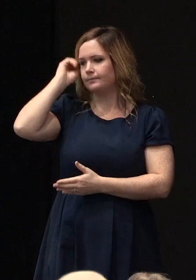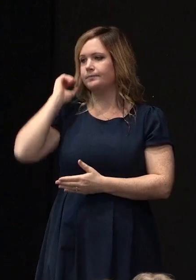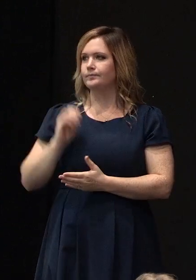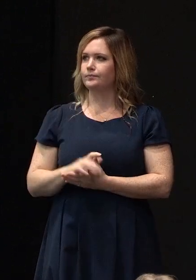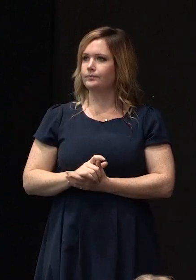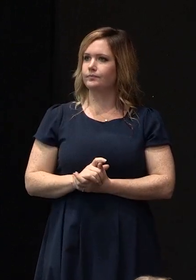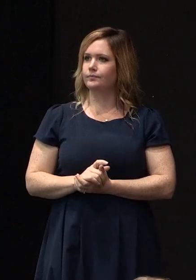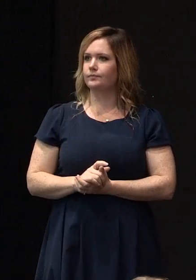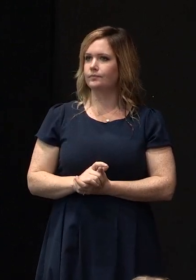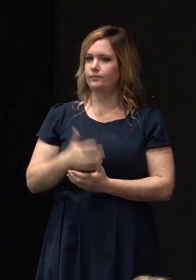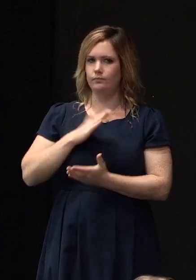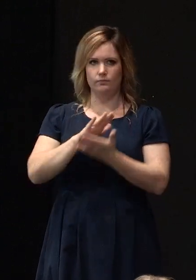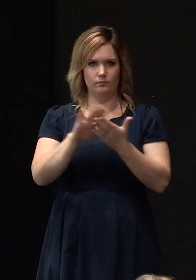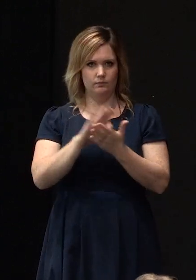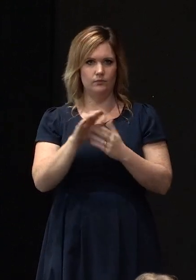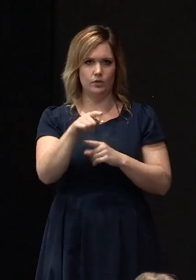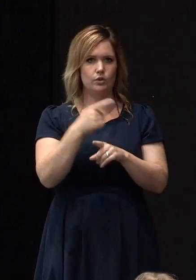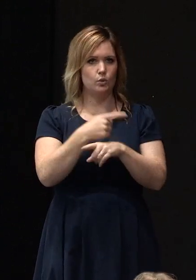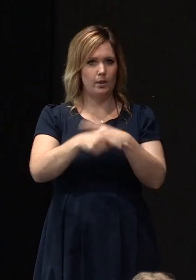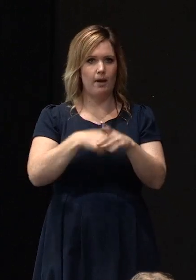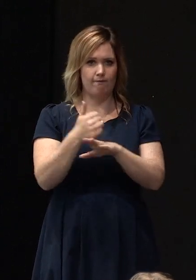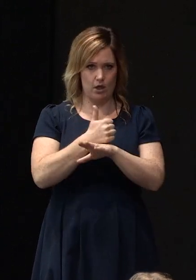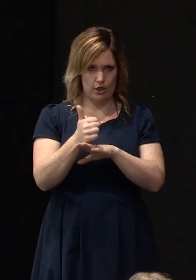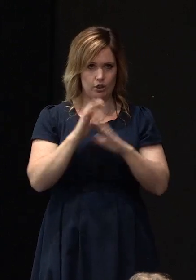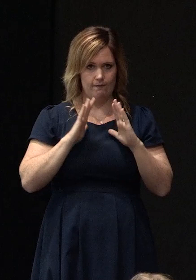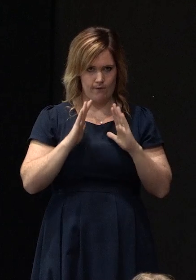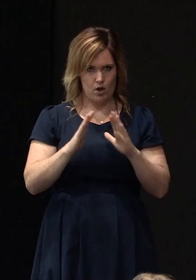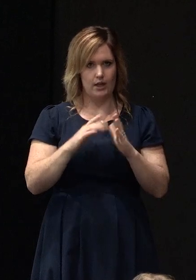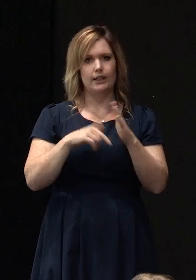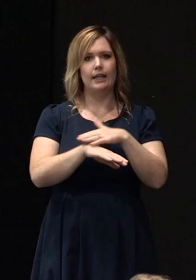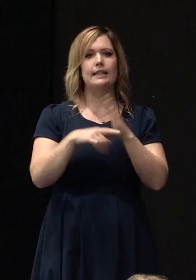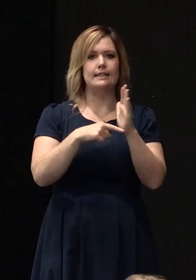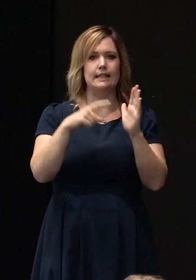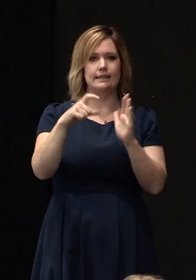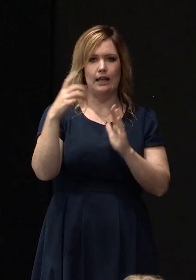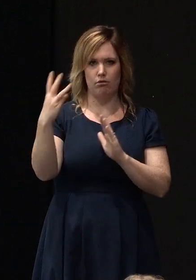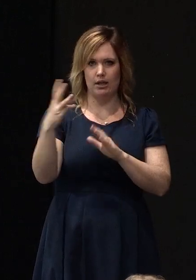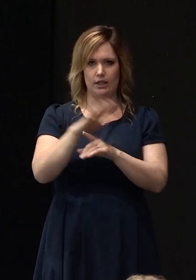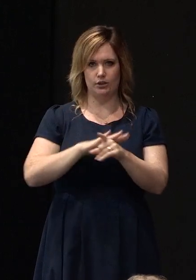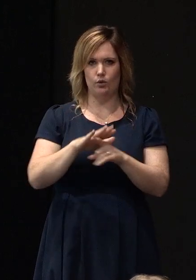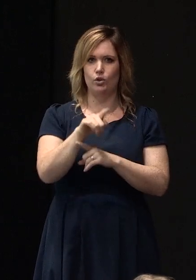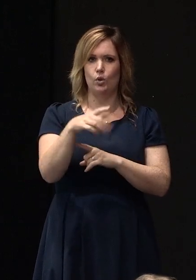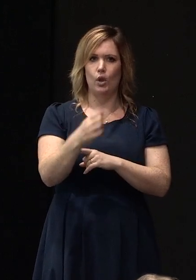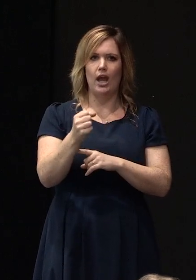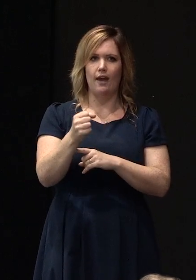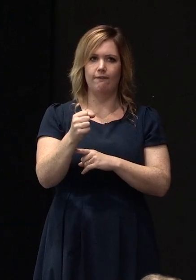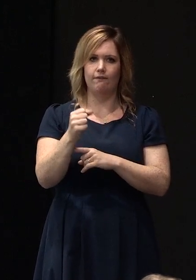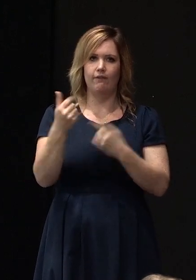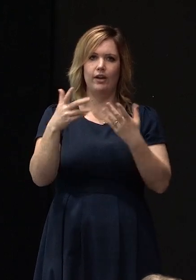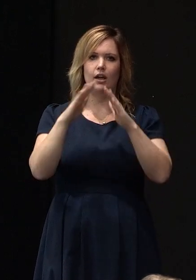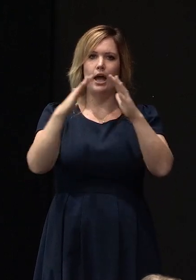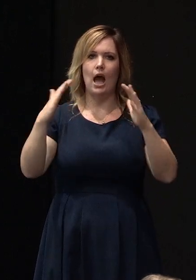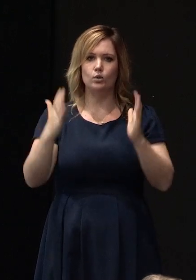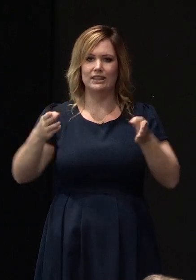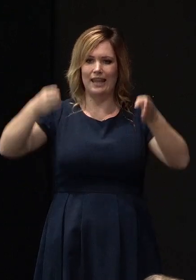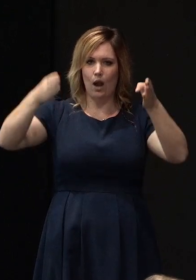if the foundations are fine and you're in a TC3 zone and you've just got superstructure damage